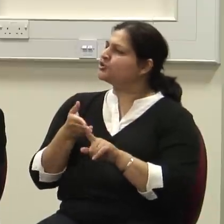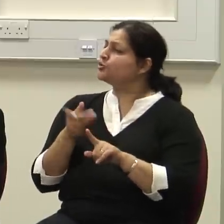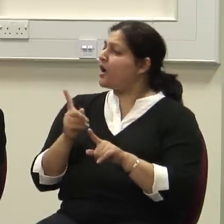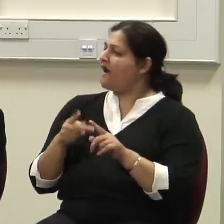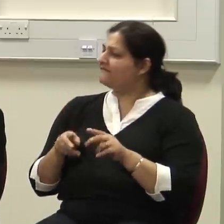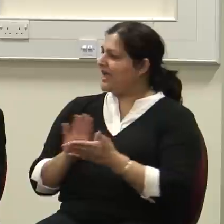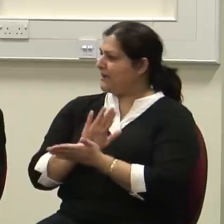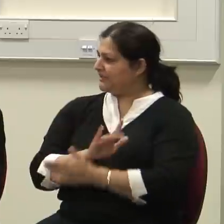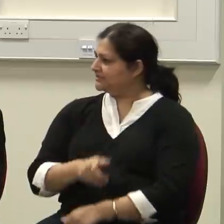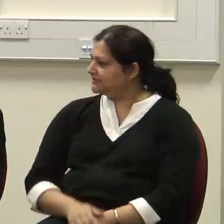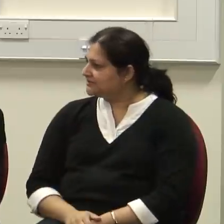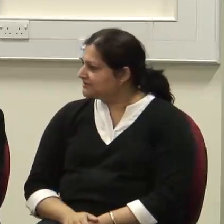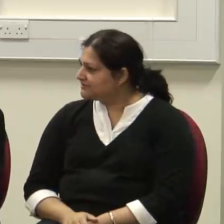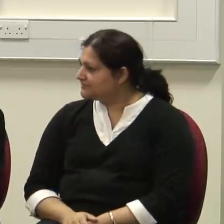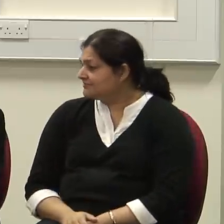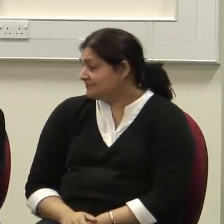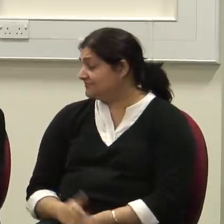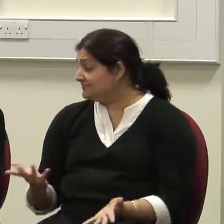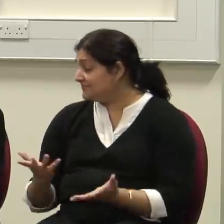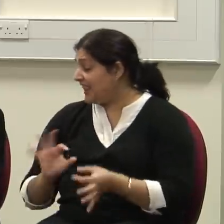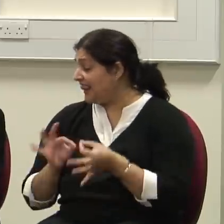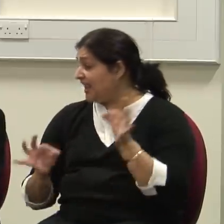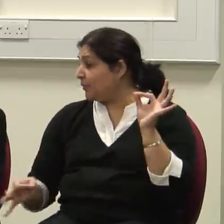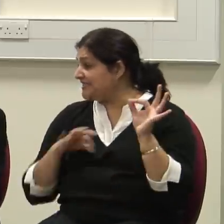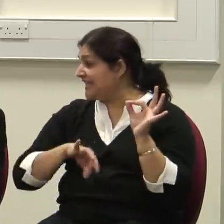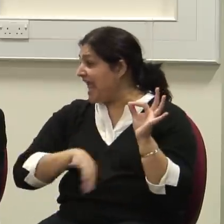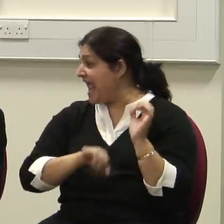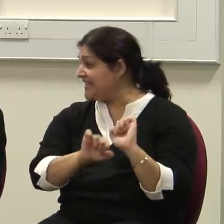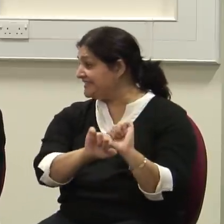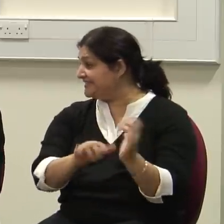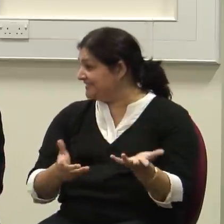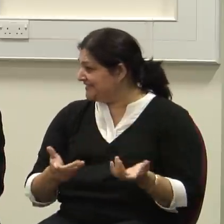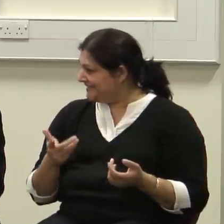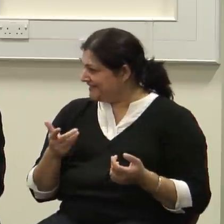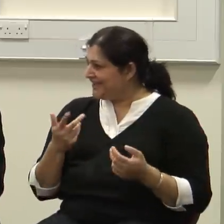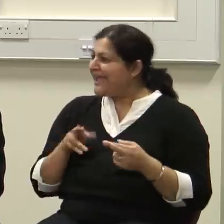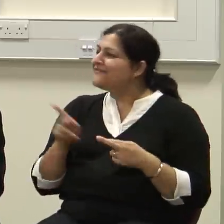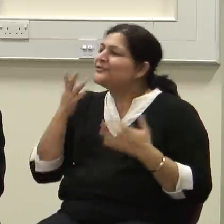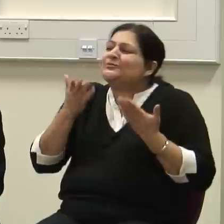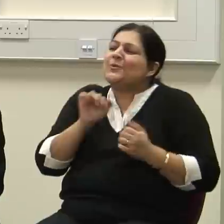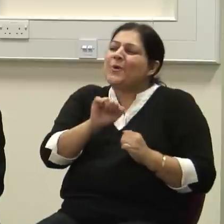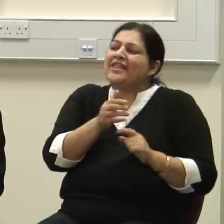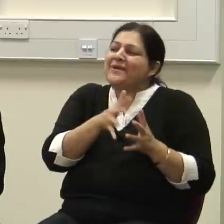linguistic game. If you don't know American history, then you don't appreciate this.